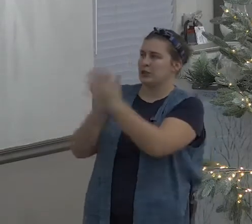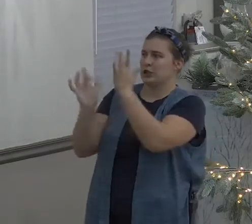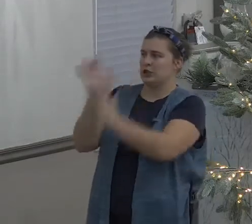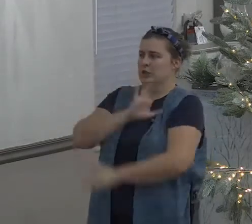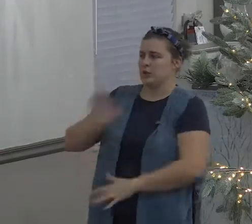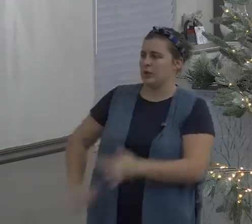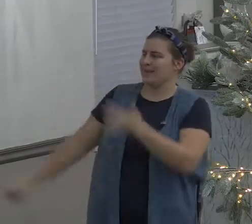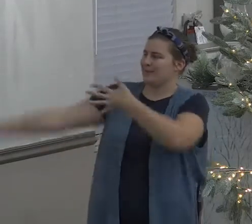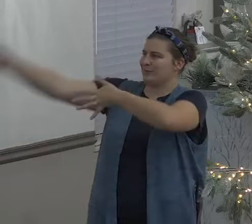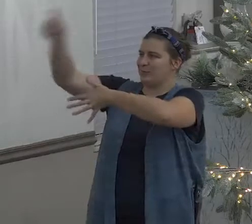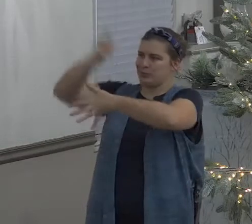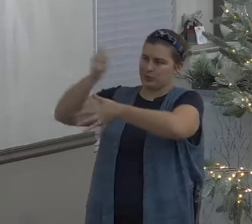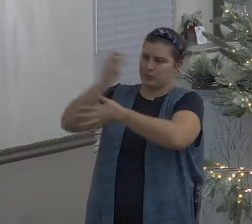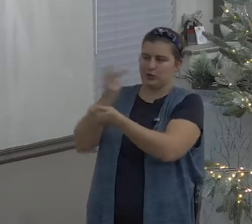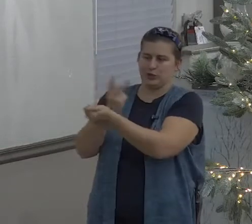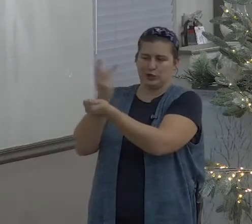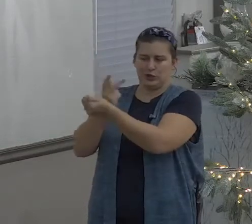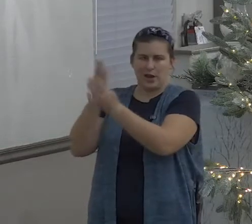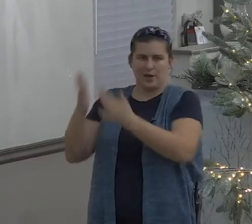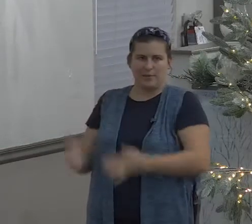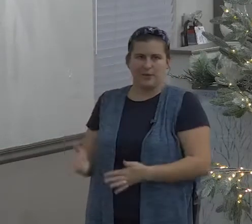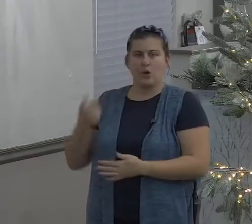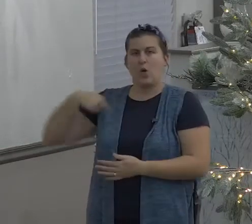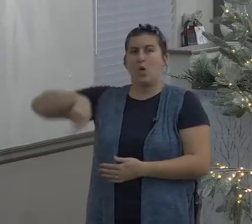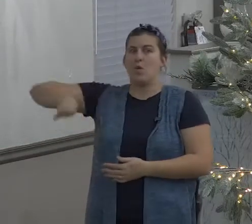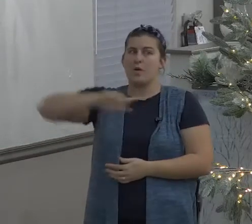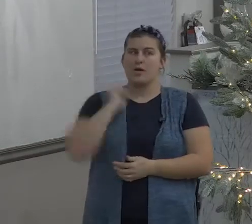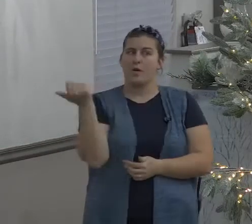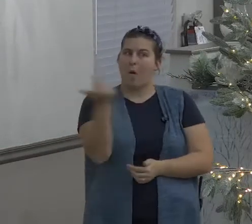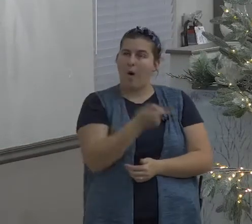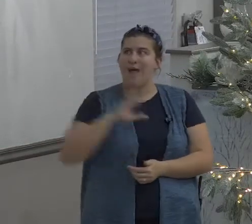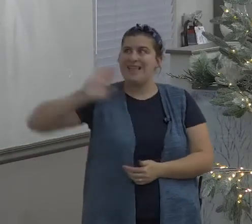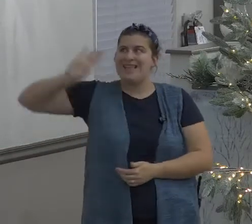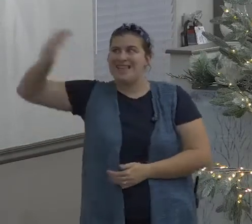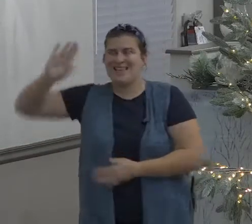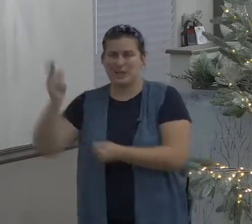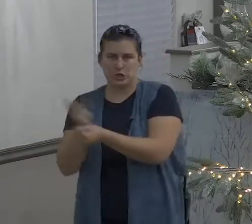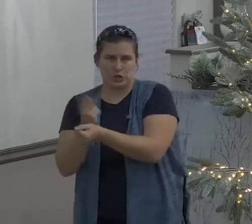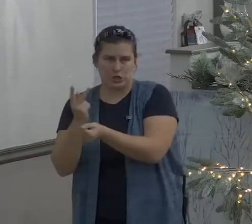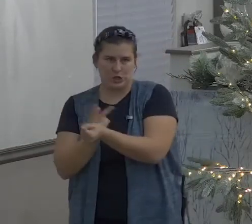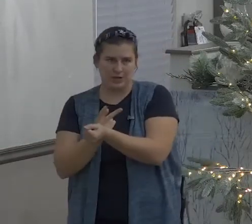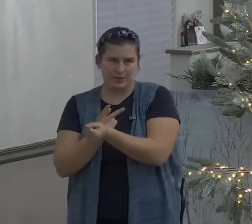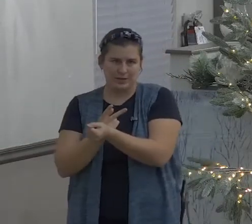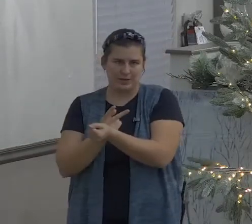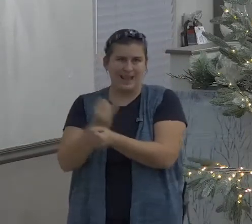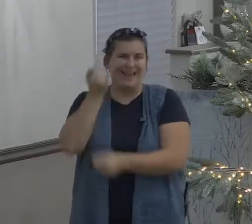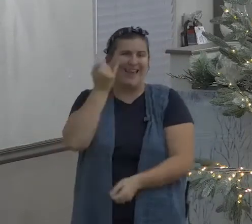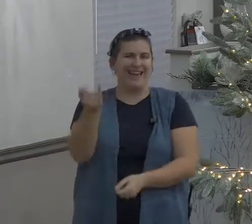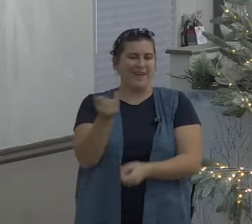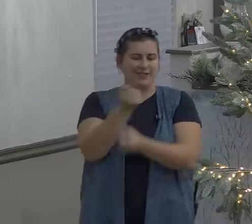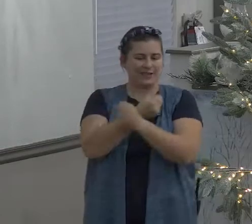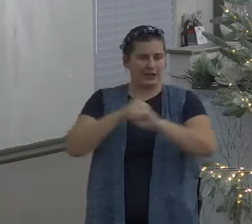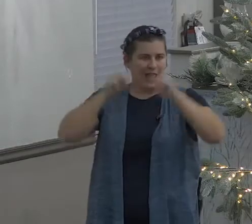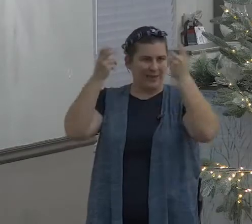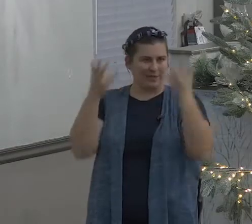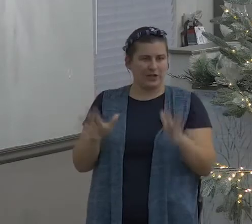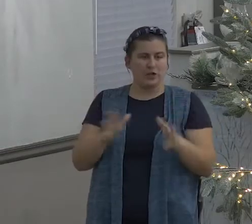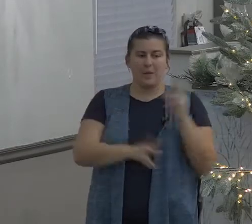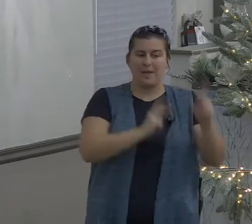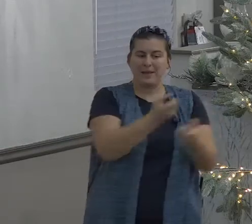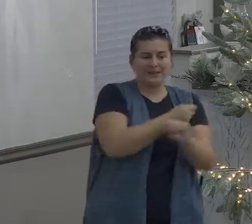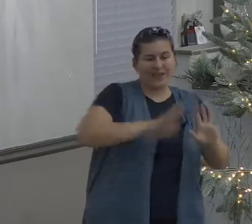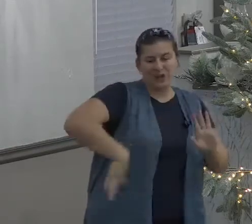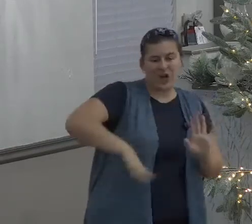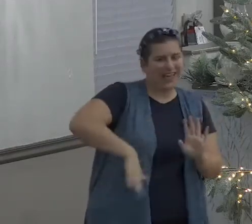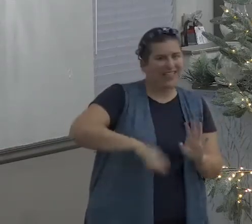shepherd the great shepherd and they sure are not the chief shepherd they're not the chief shepherd only the Lord Jesus